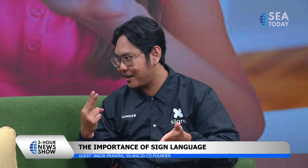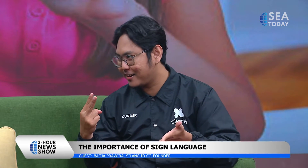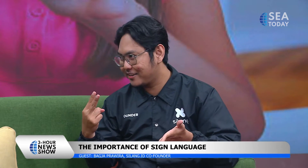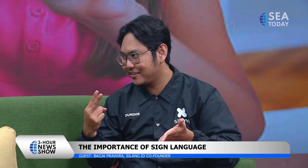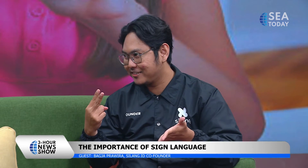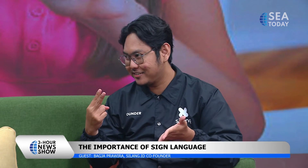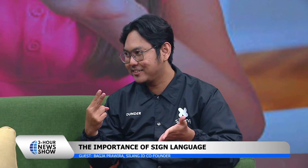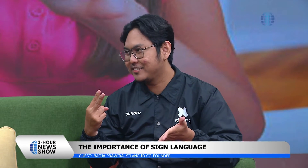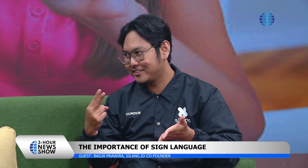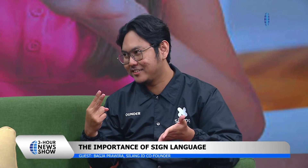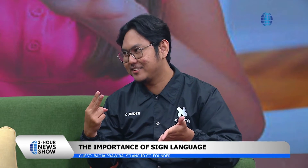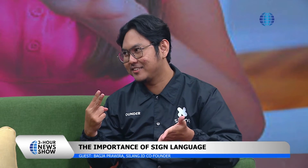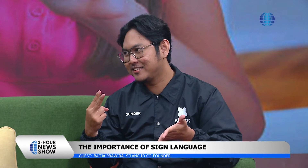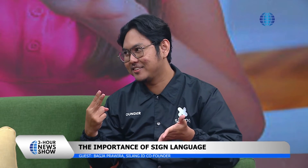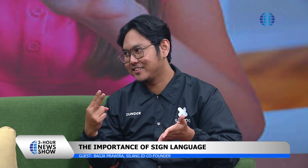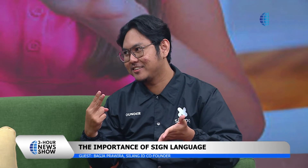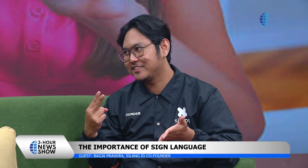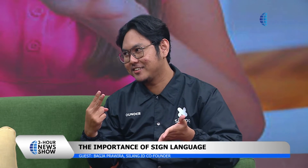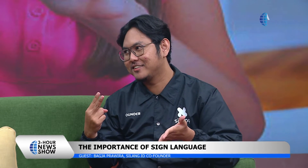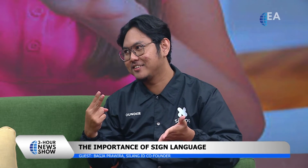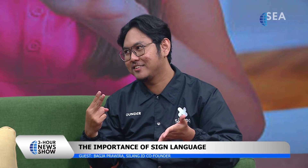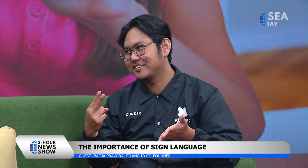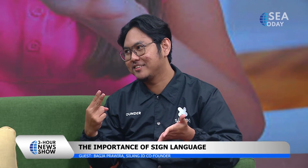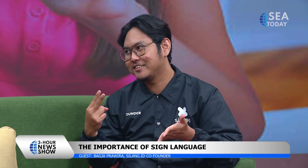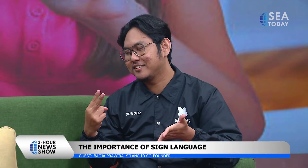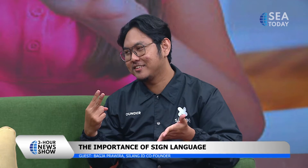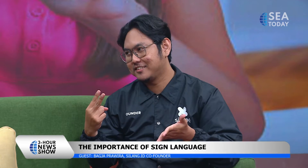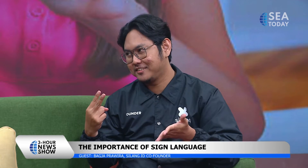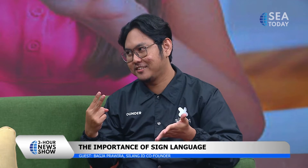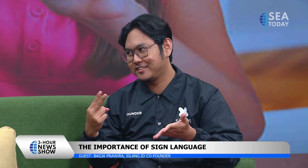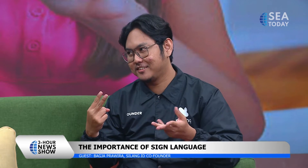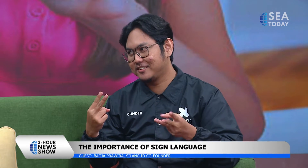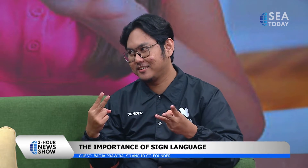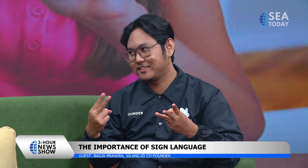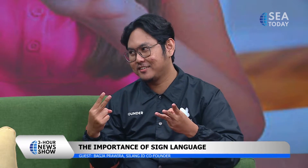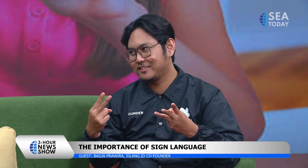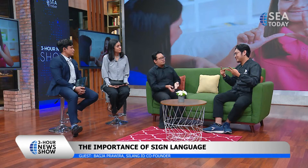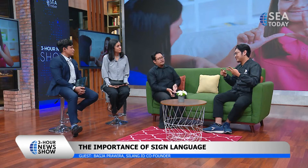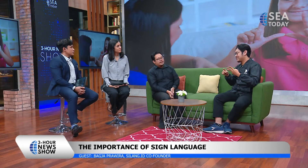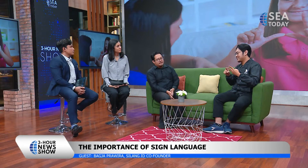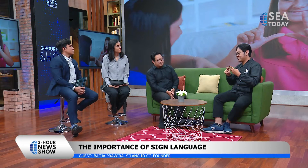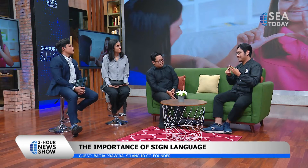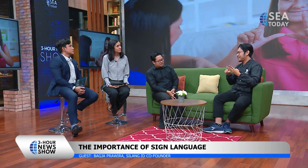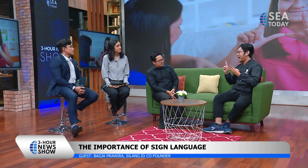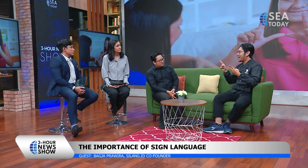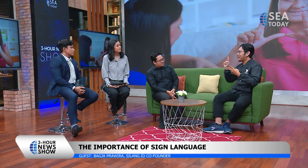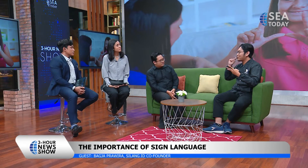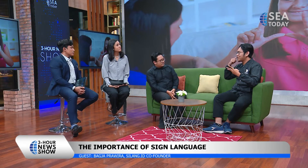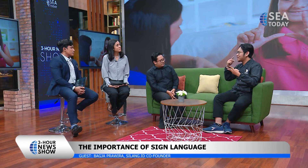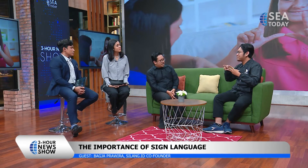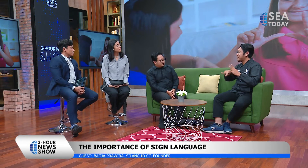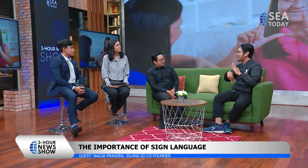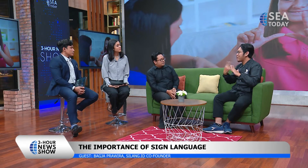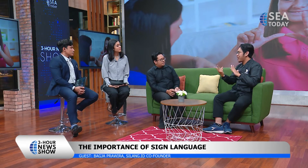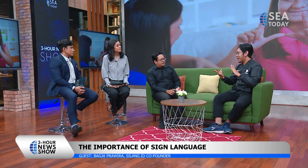the second group were was the people that that only communicates by writing or reading lips and the third one